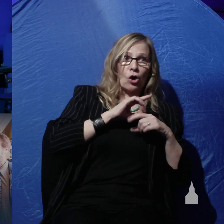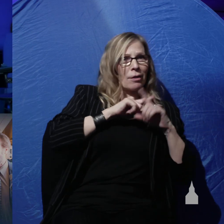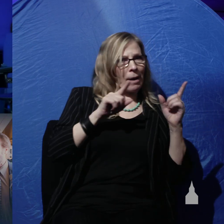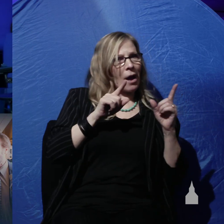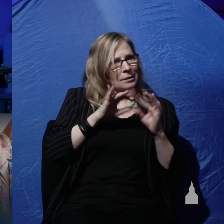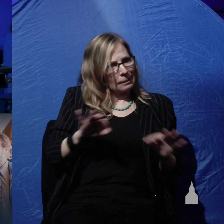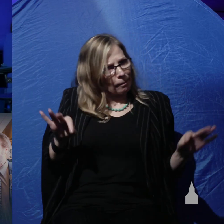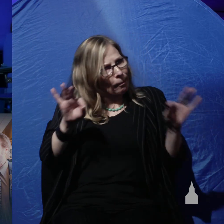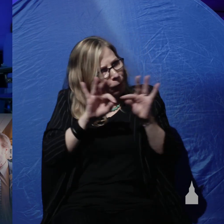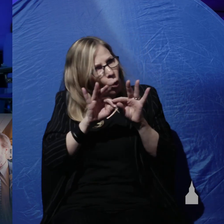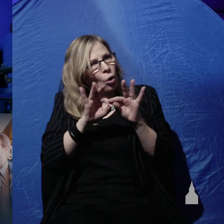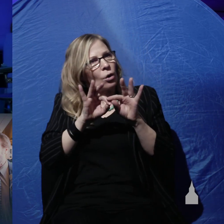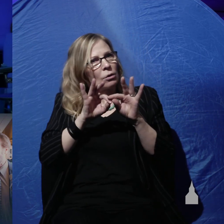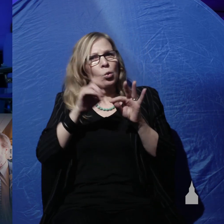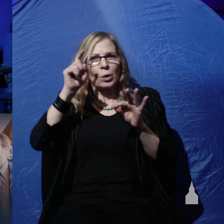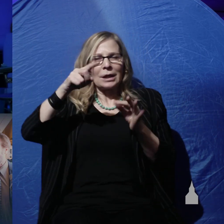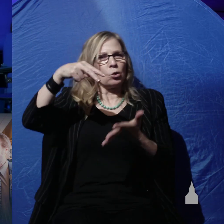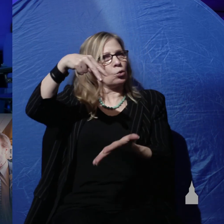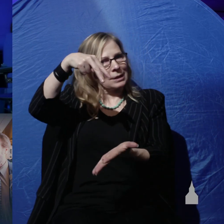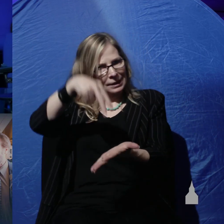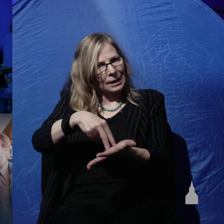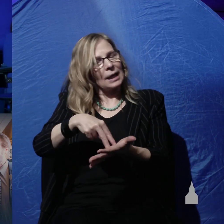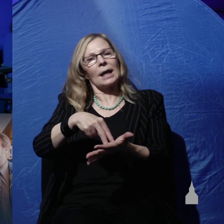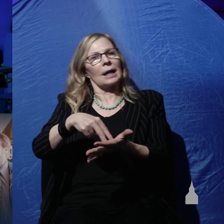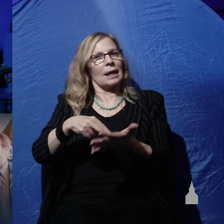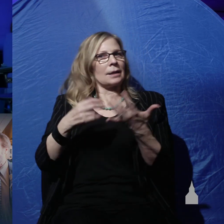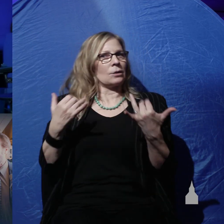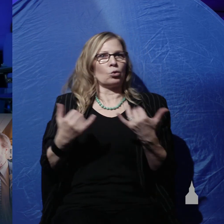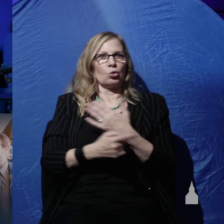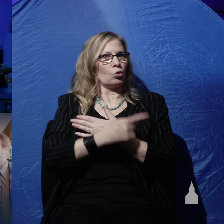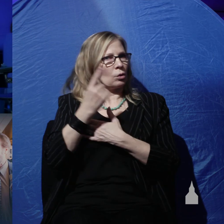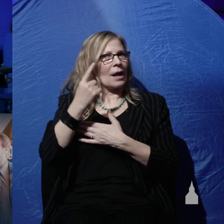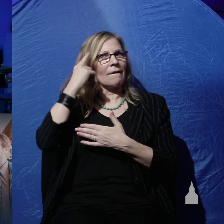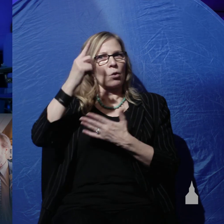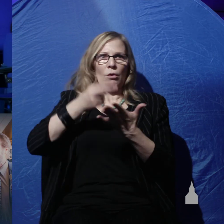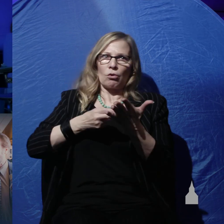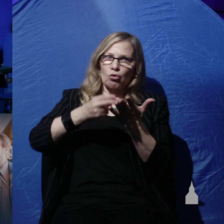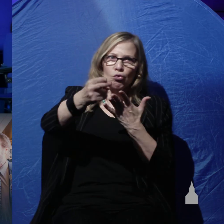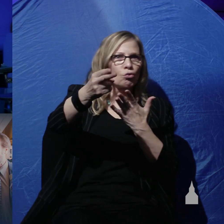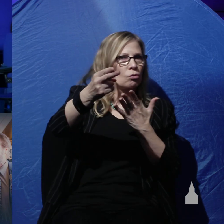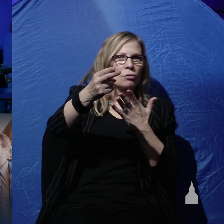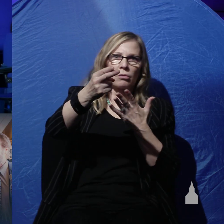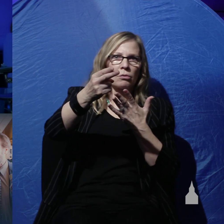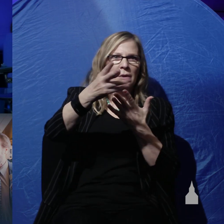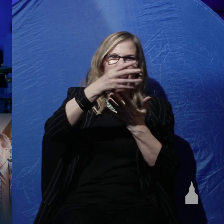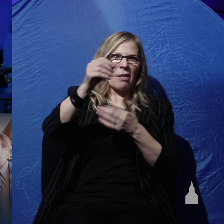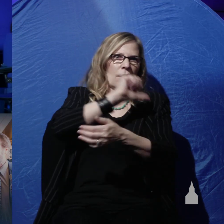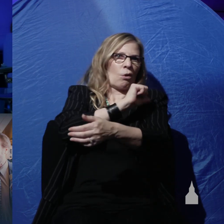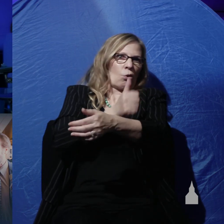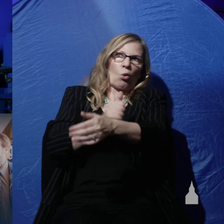and we need to stand today for the truth and the authority of the word of God let's pray